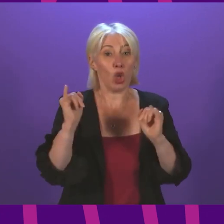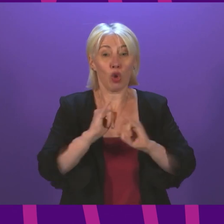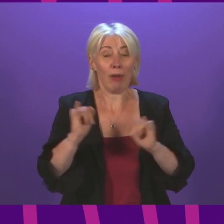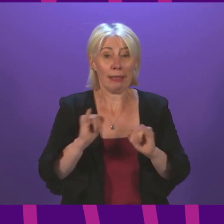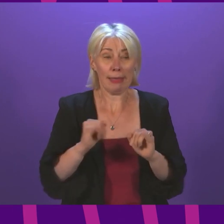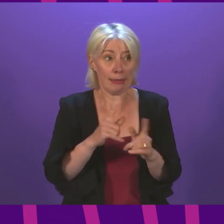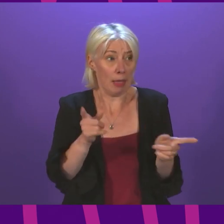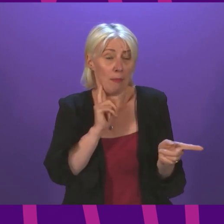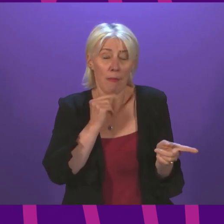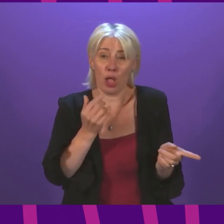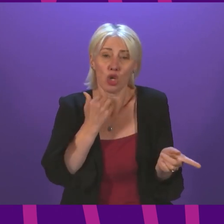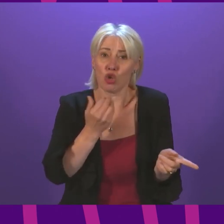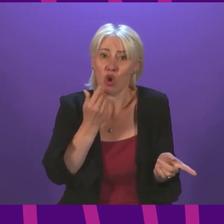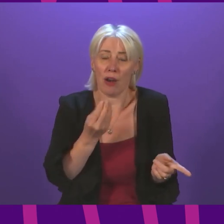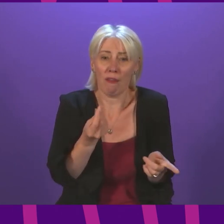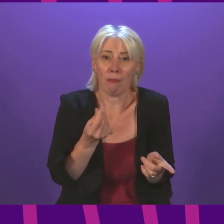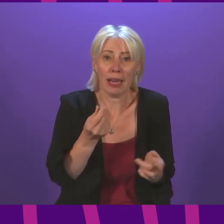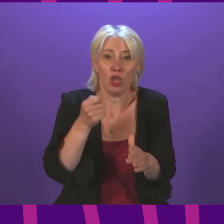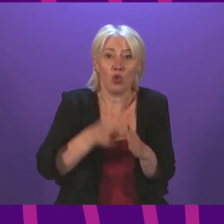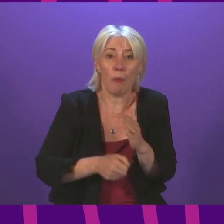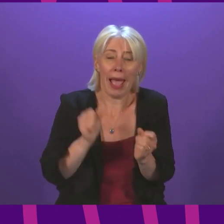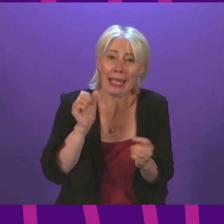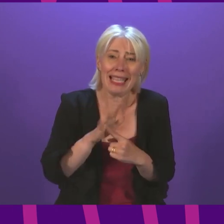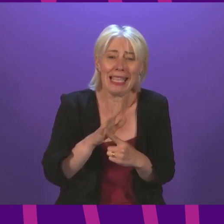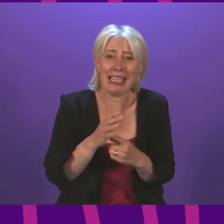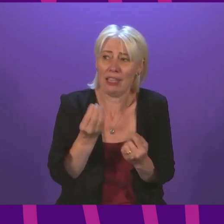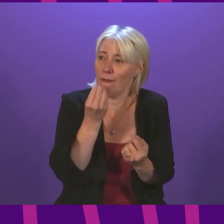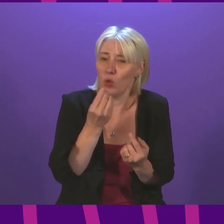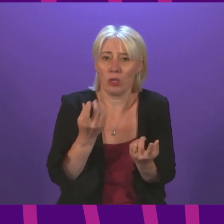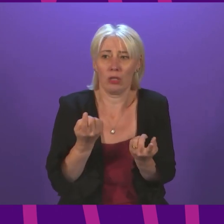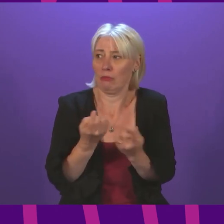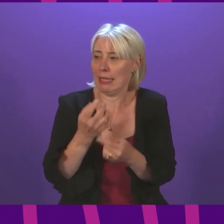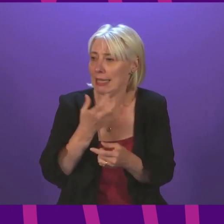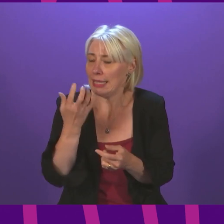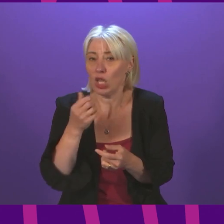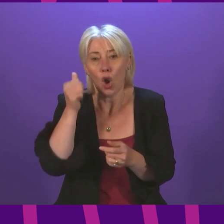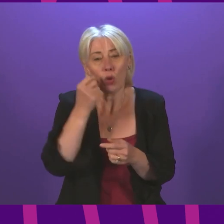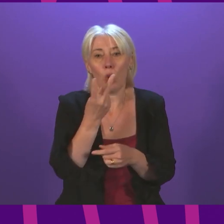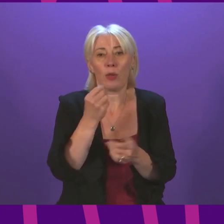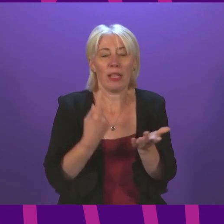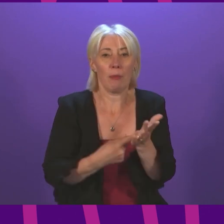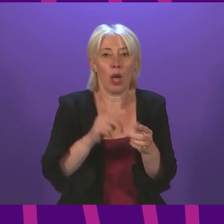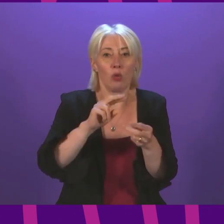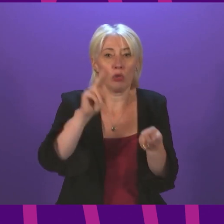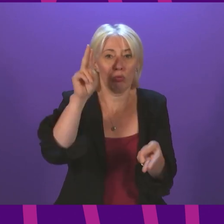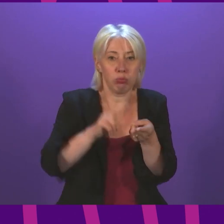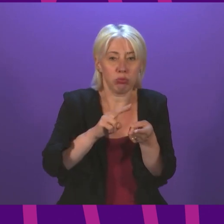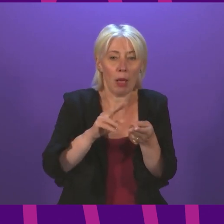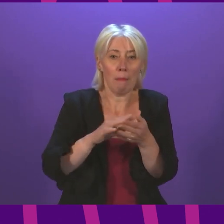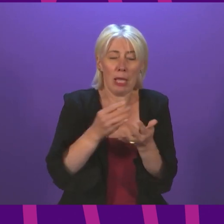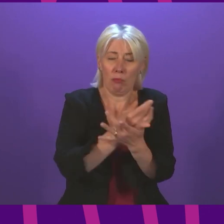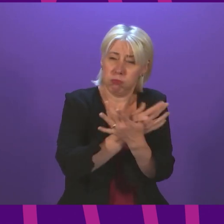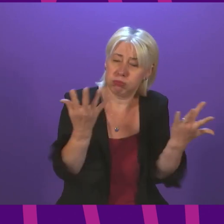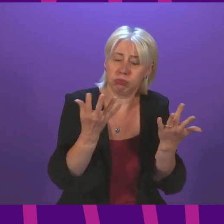have enough money to buy essentials, and we all know that that is still true today. We know that the removal of this uplift could plunge tens of